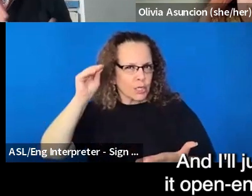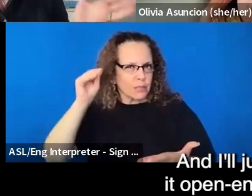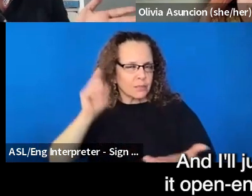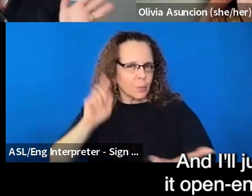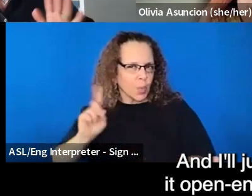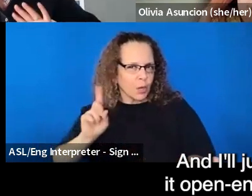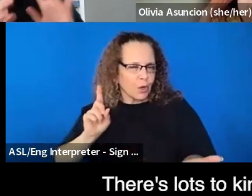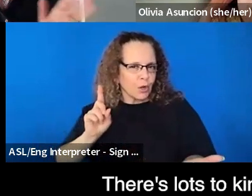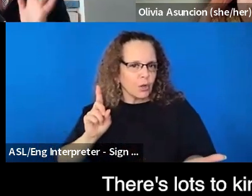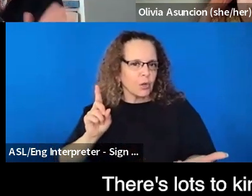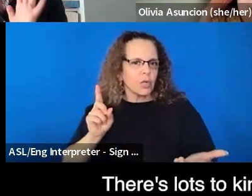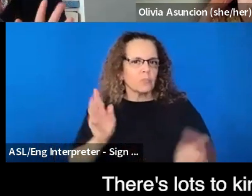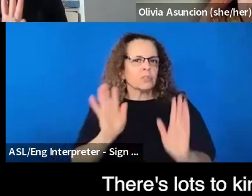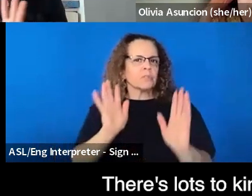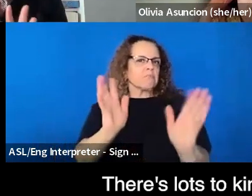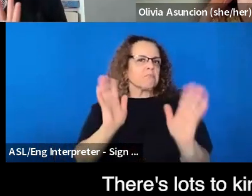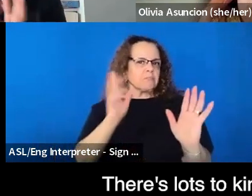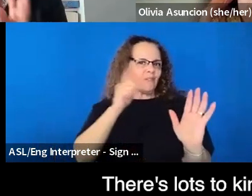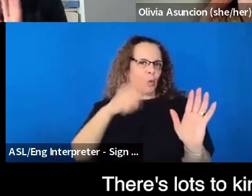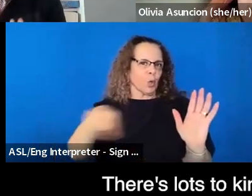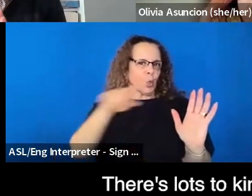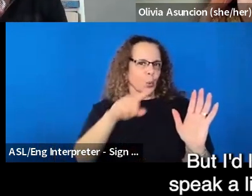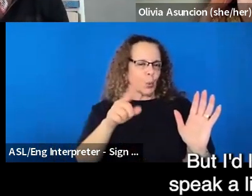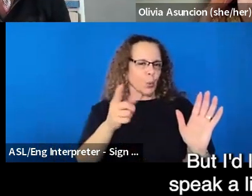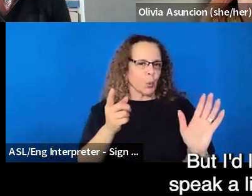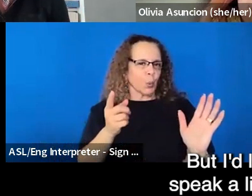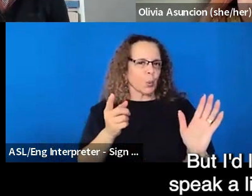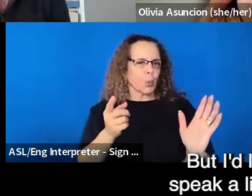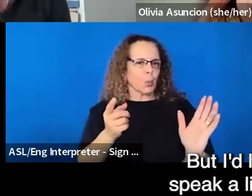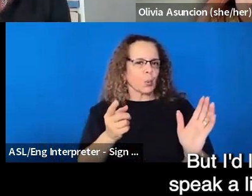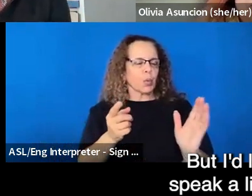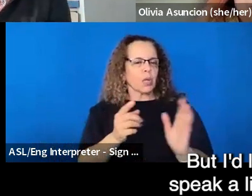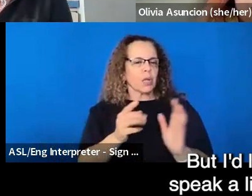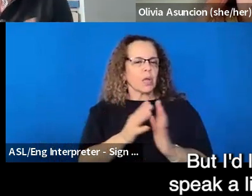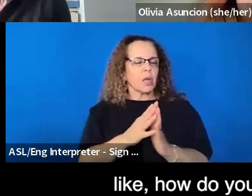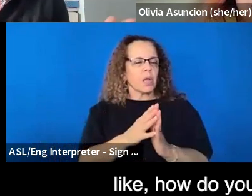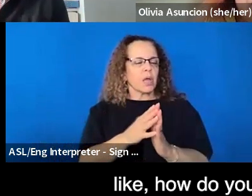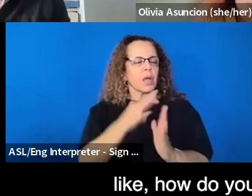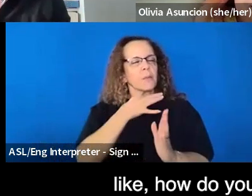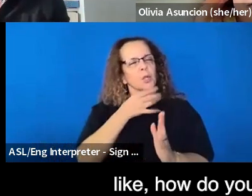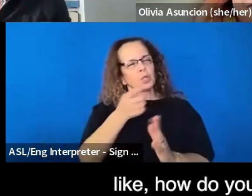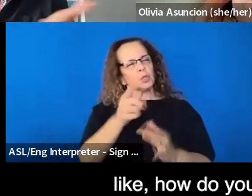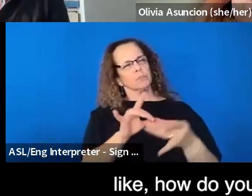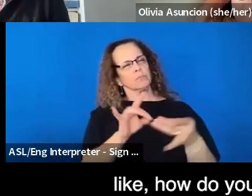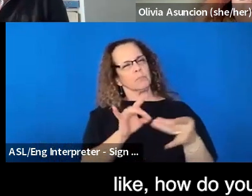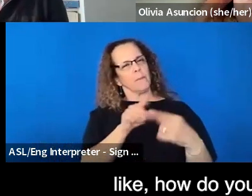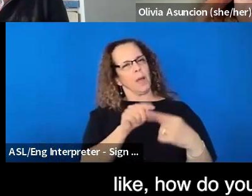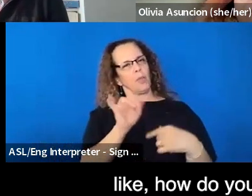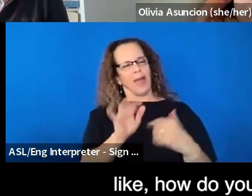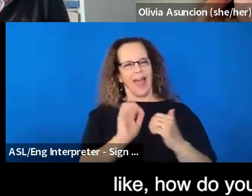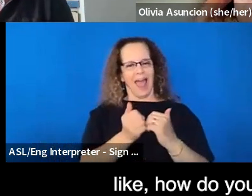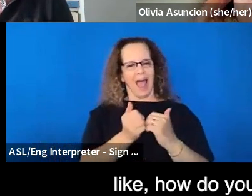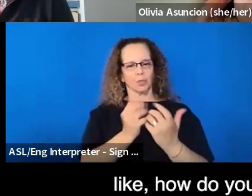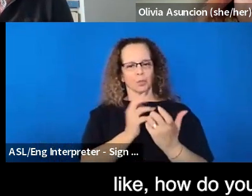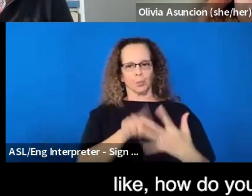and I'll just, I'll leave it open-ended like that. There's lots to kind of ask within that, but I I'd love you to speak a little bit about like, how do you get into